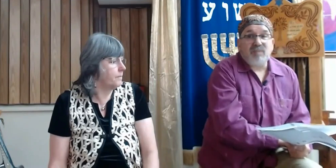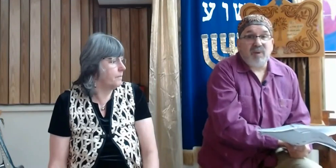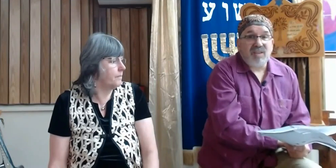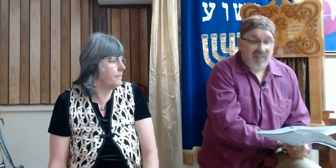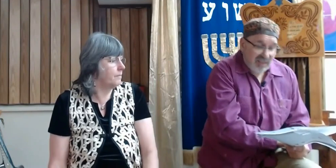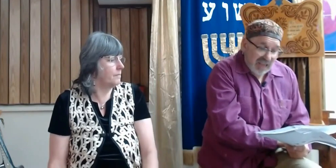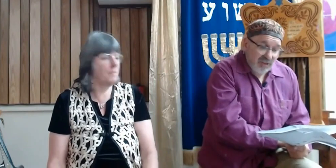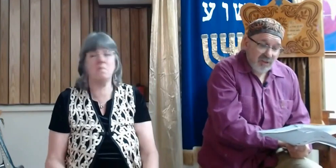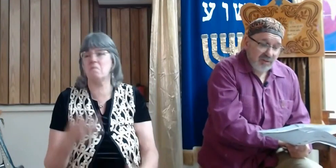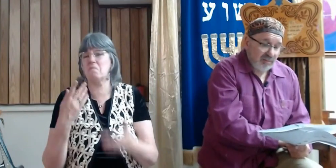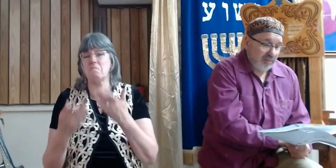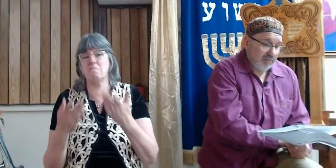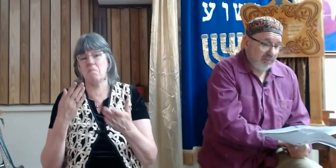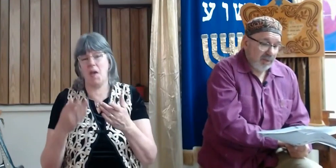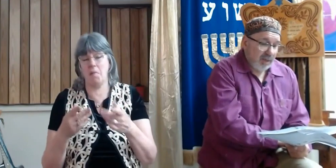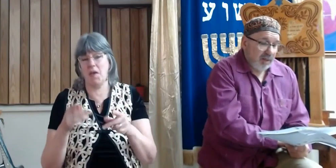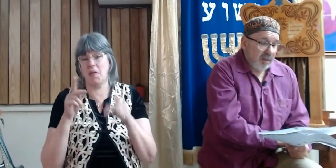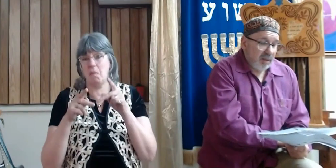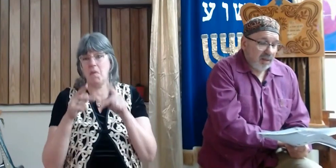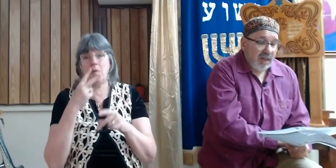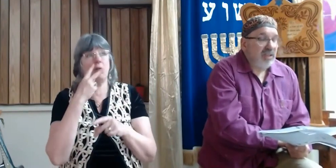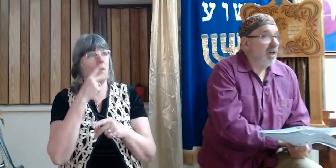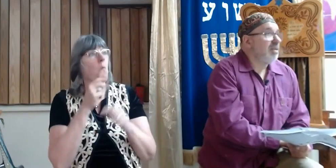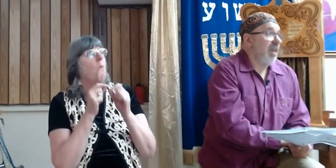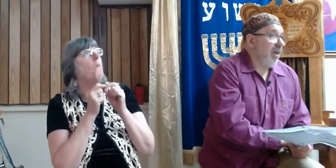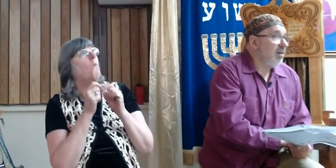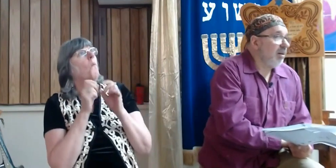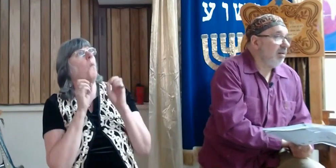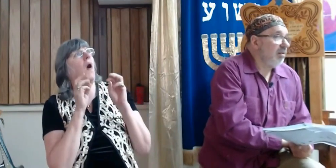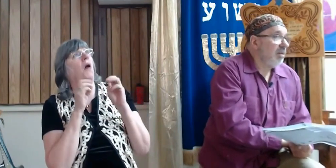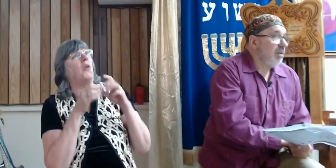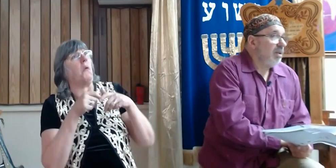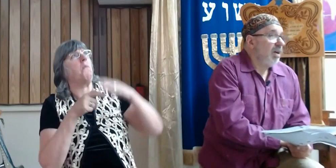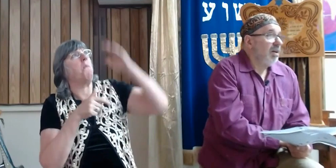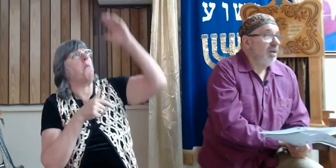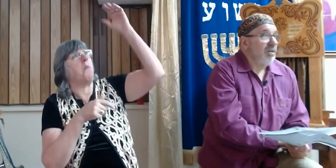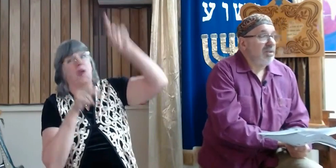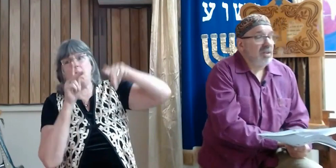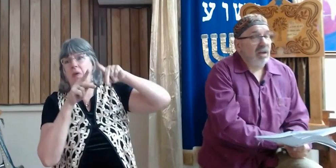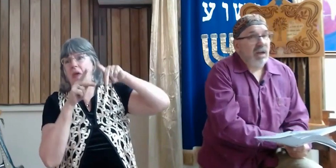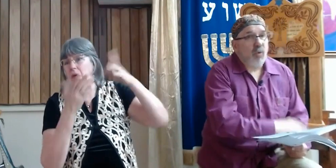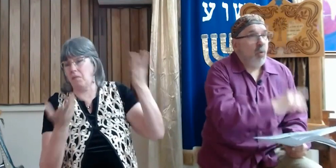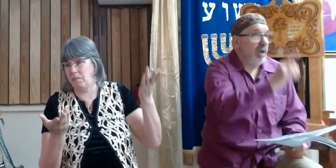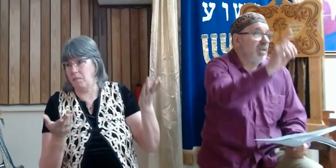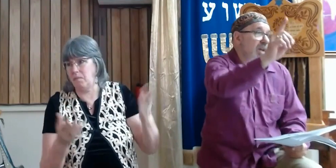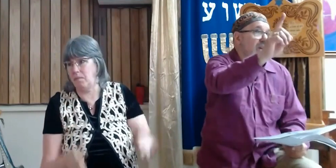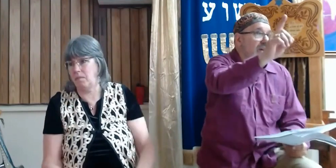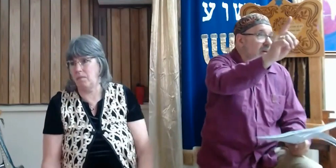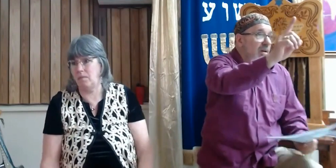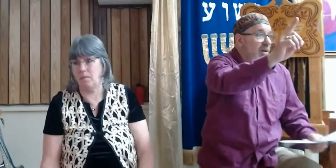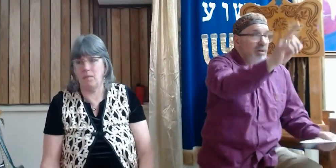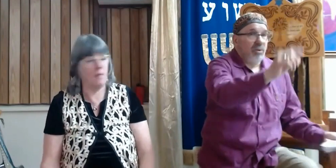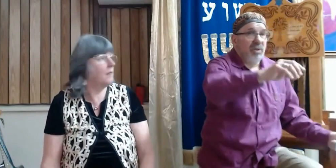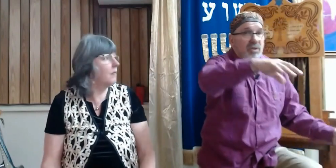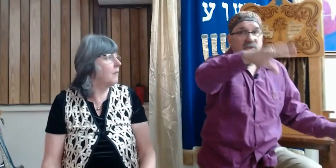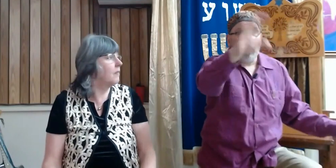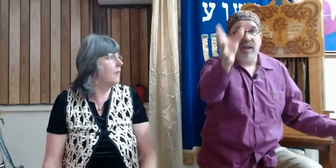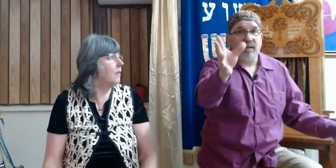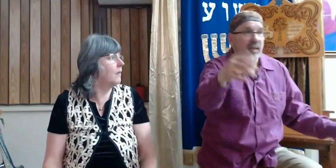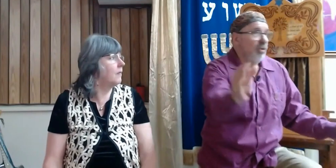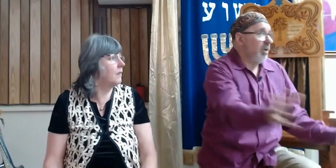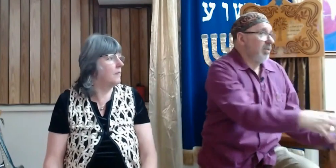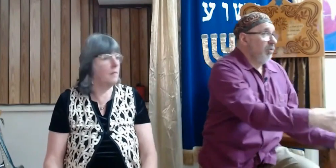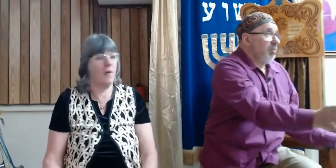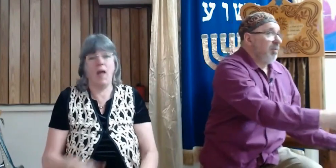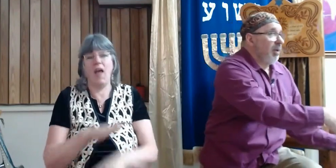been impressed by their stature, and got scared. It's not like one king, who is a